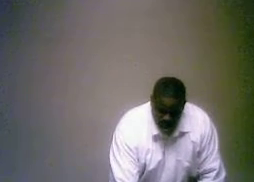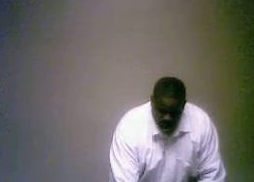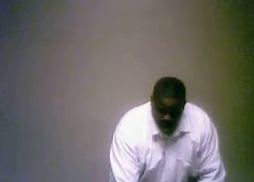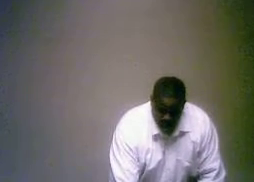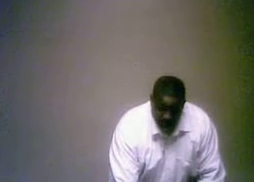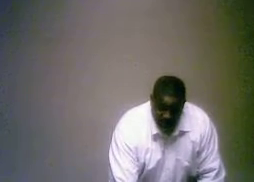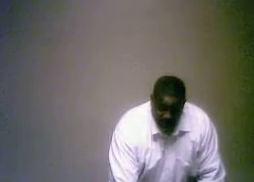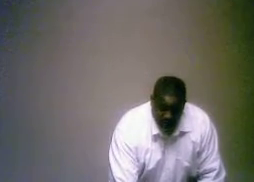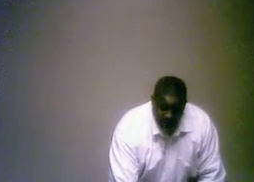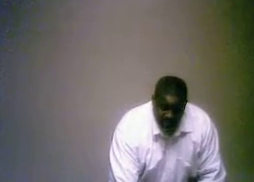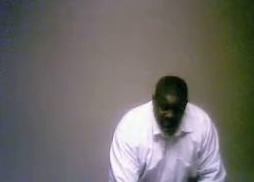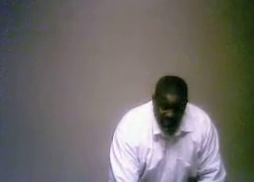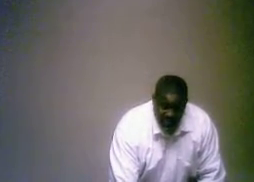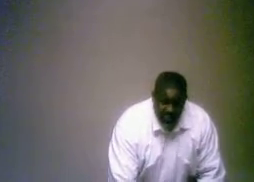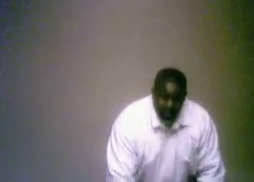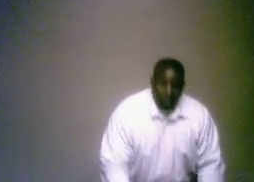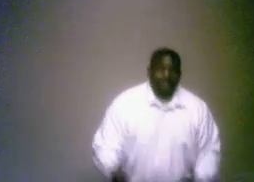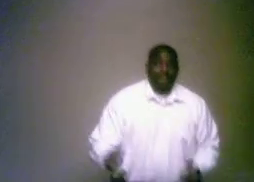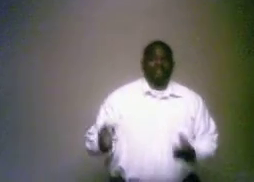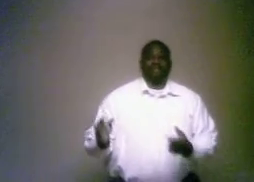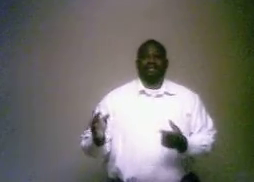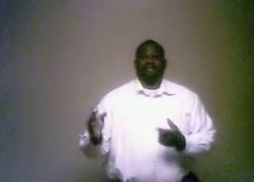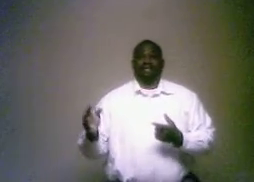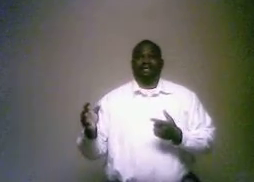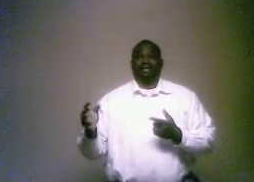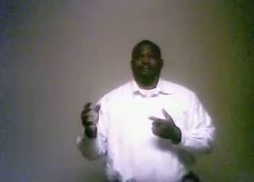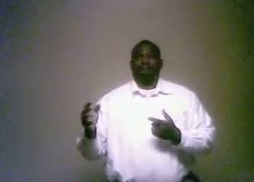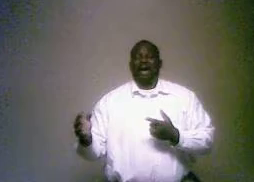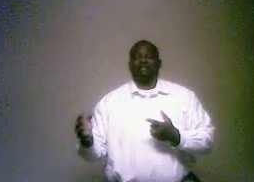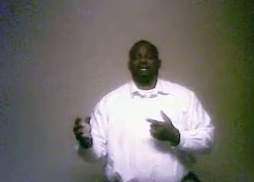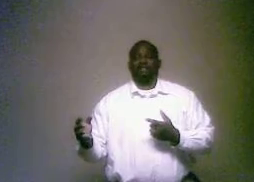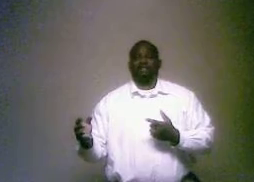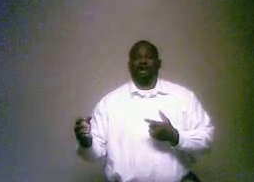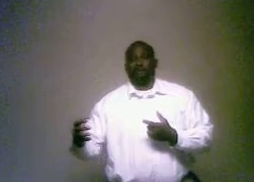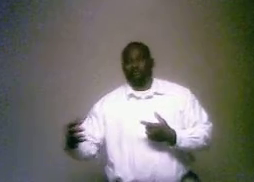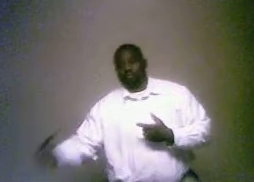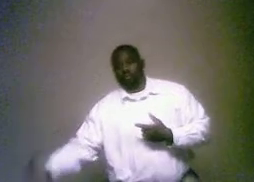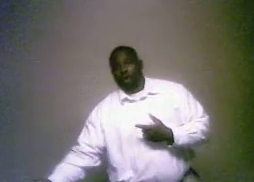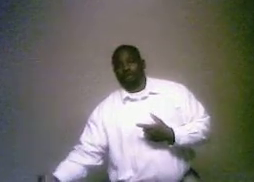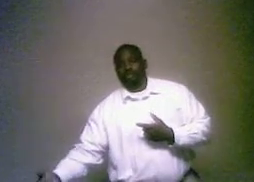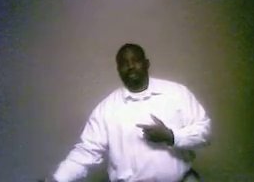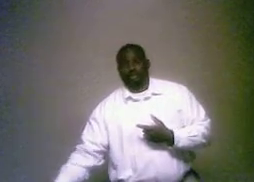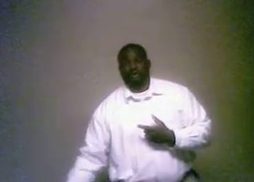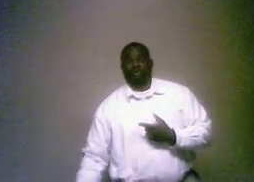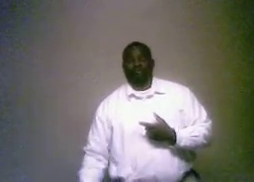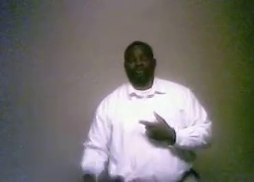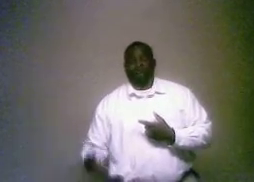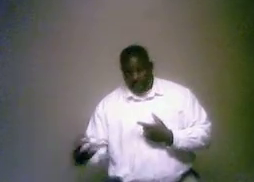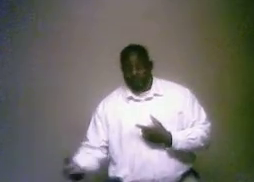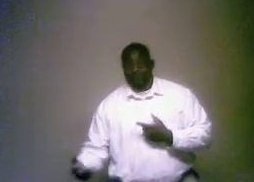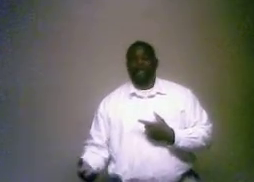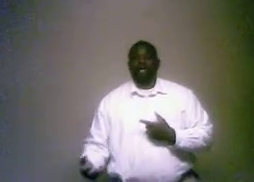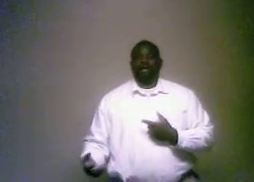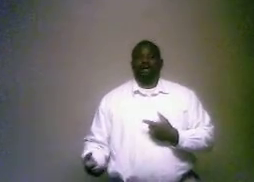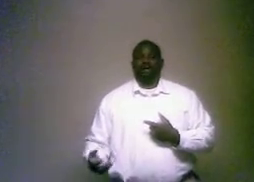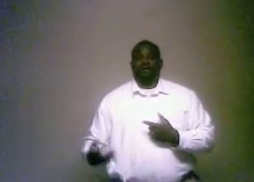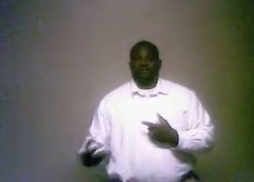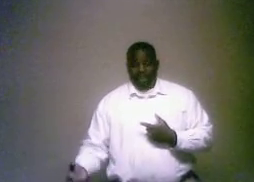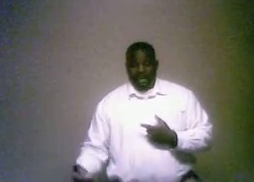or is it the Holy Ghost baptism or is it the baptism of water? Submission? Submersion of repentance?